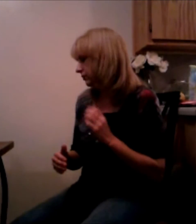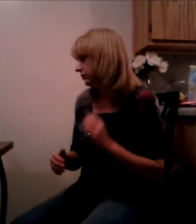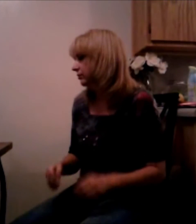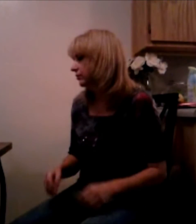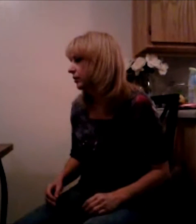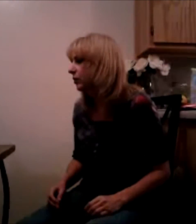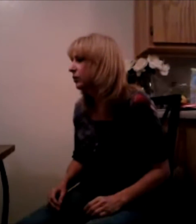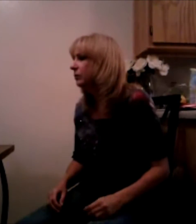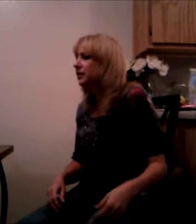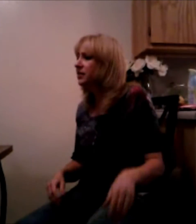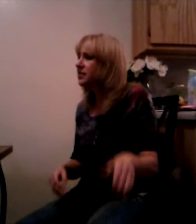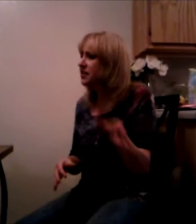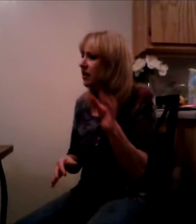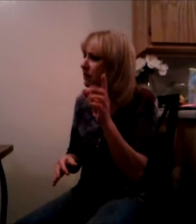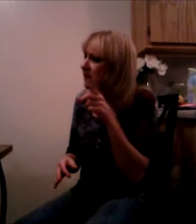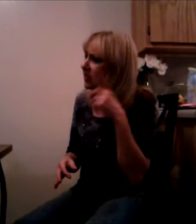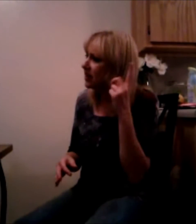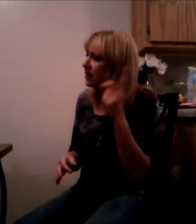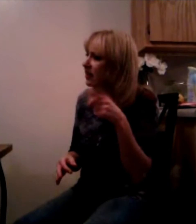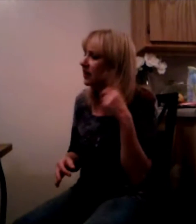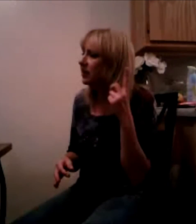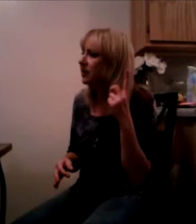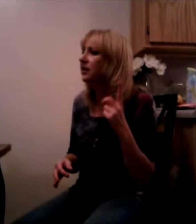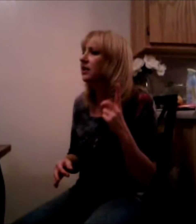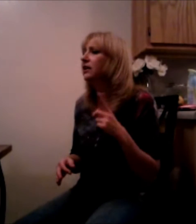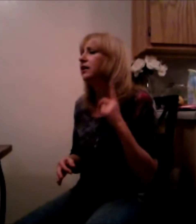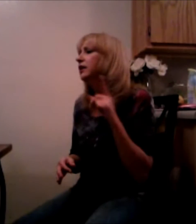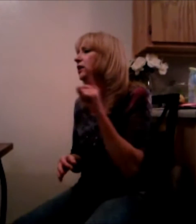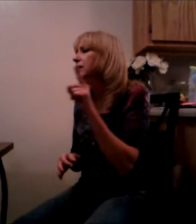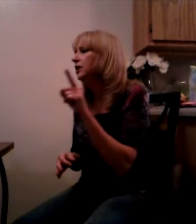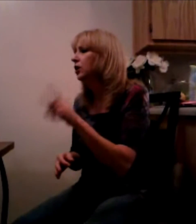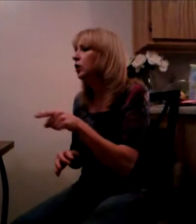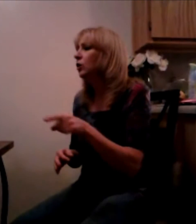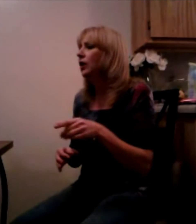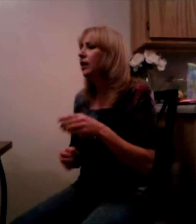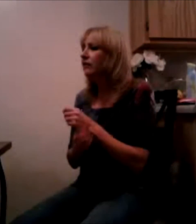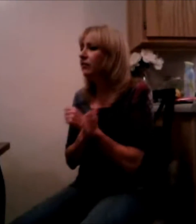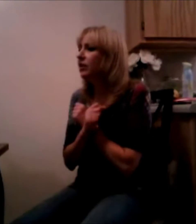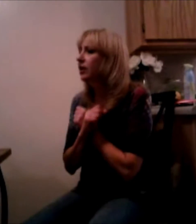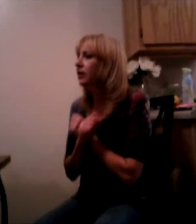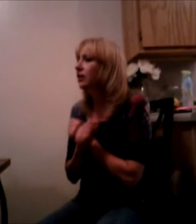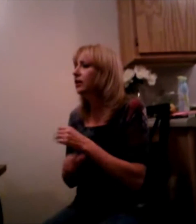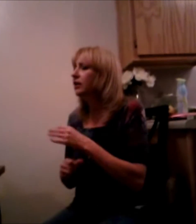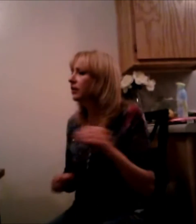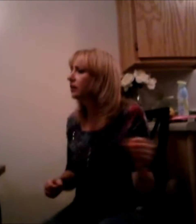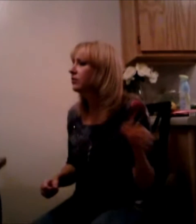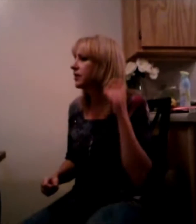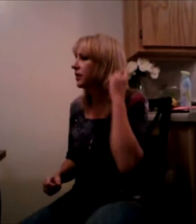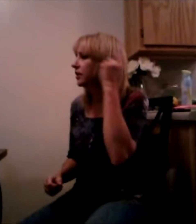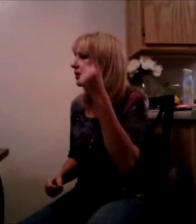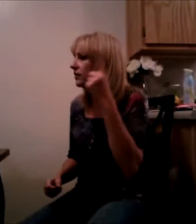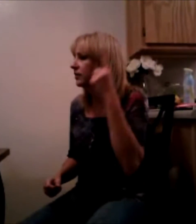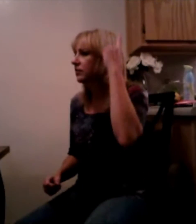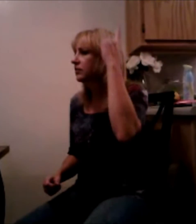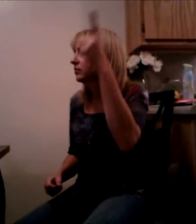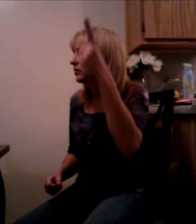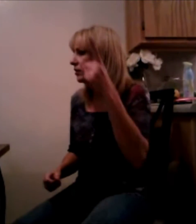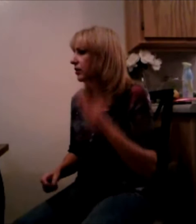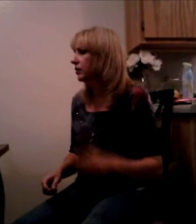something you love and understand If you